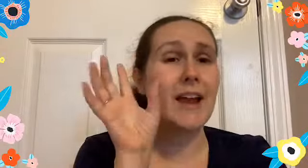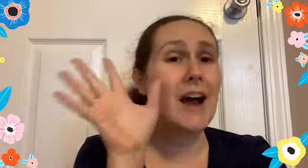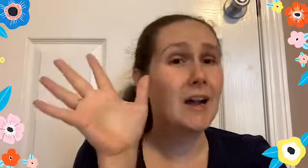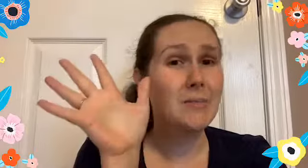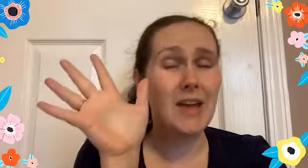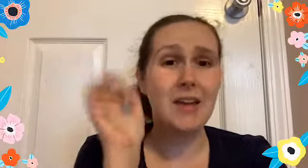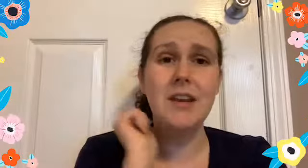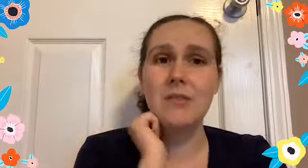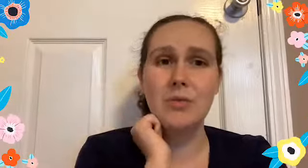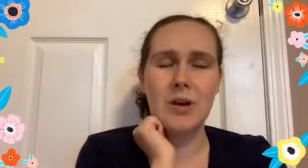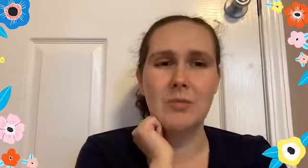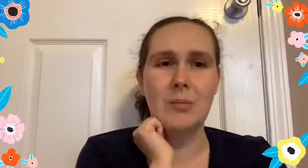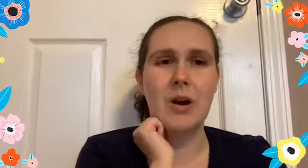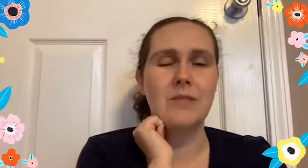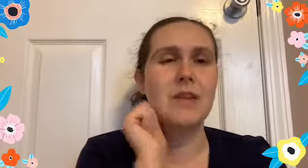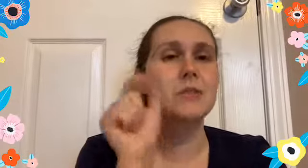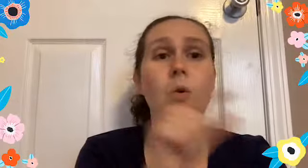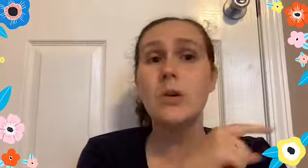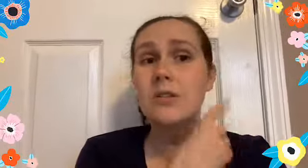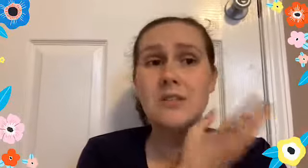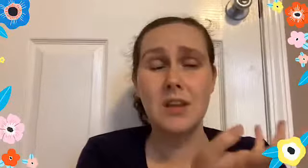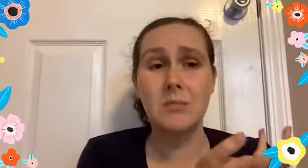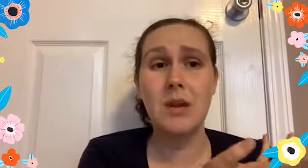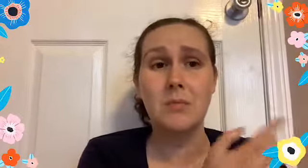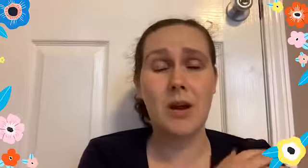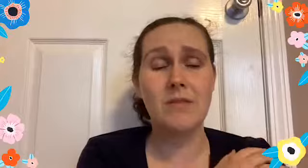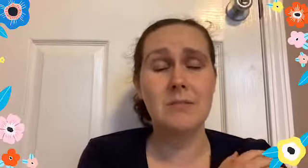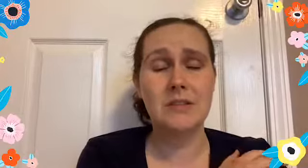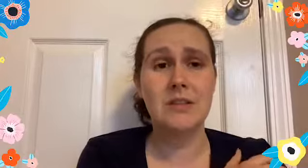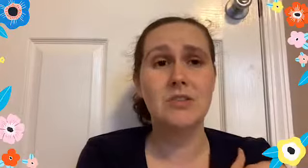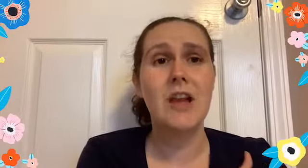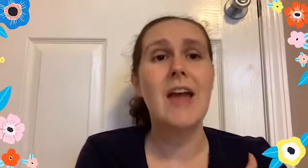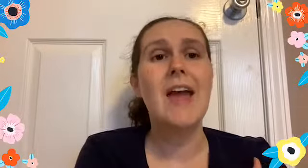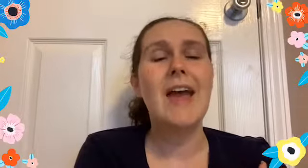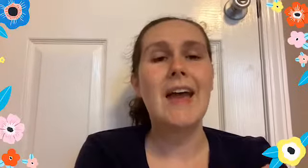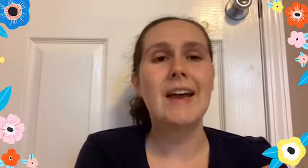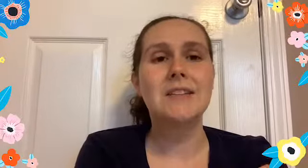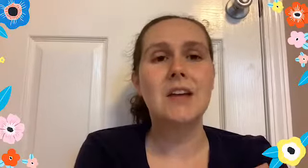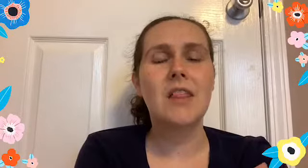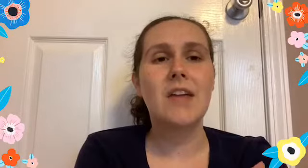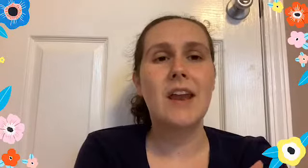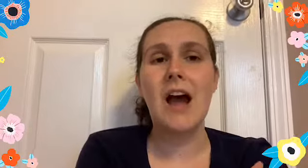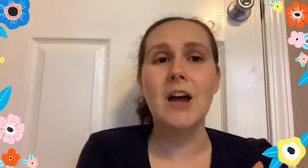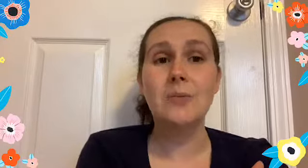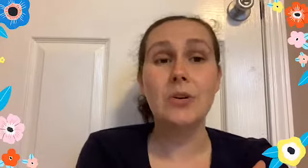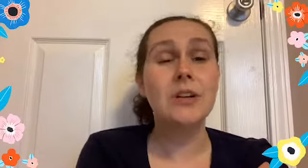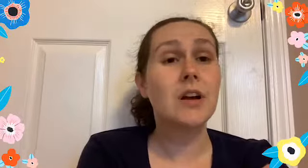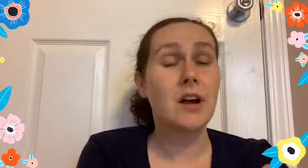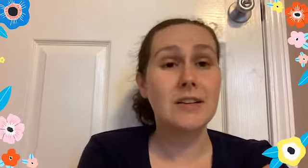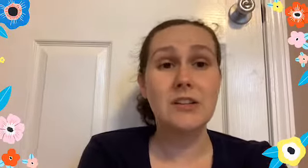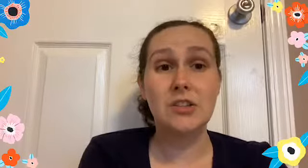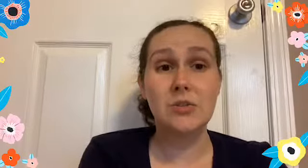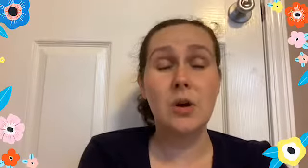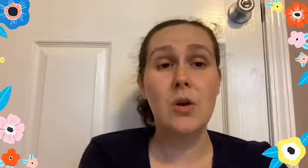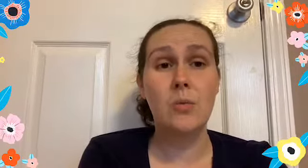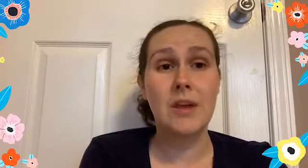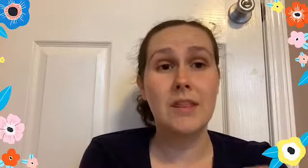say I'm in if you want to be a part of this, or you can send me a private message. And then I will contact you with